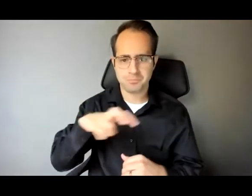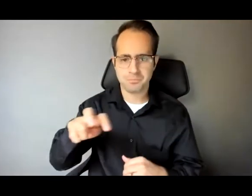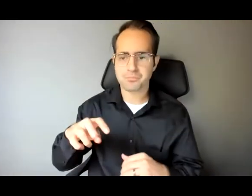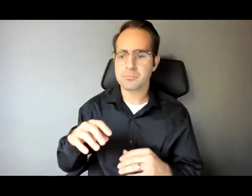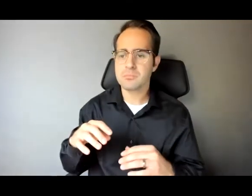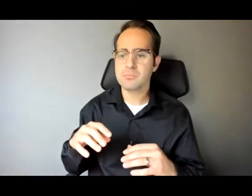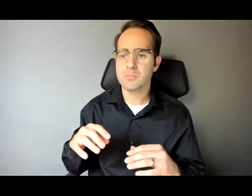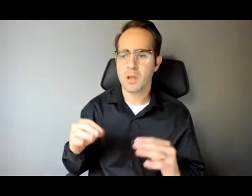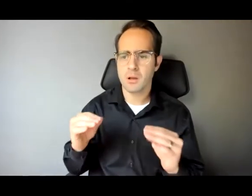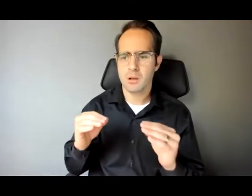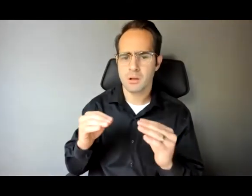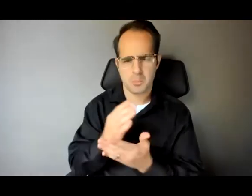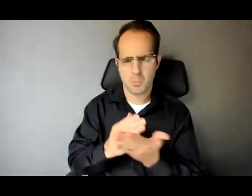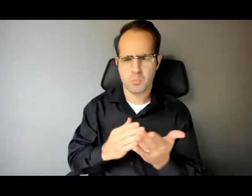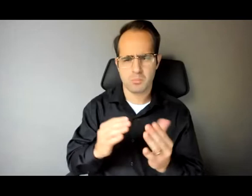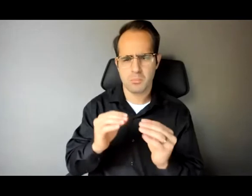other questions.